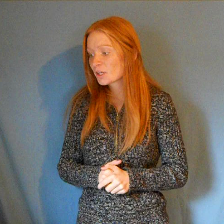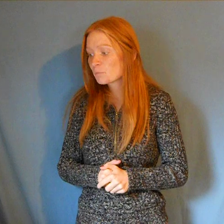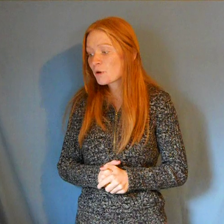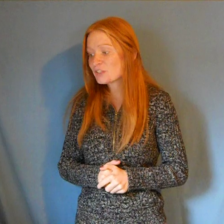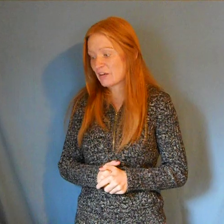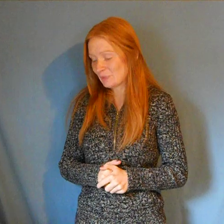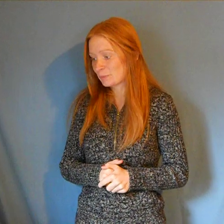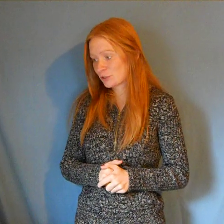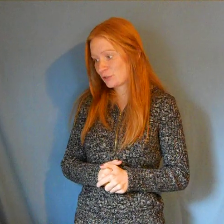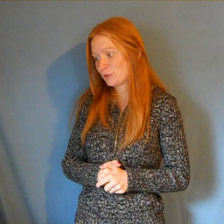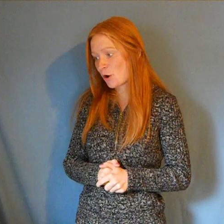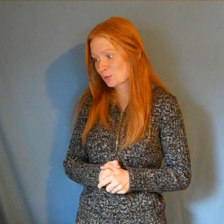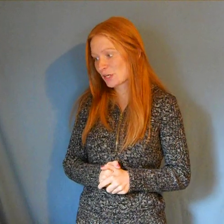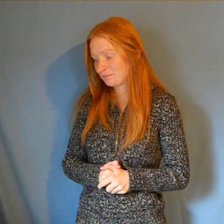Most deaf people do own one.